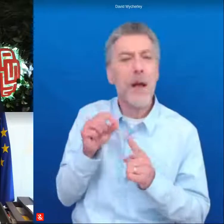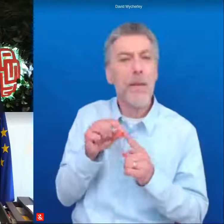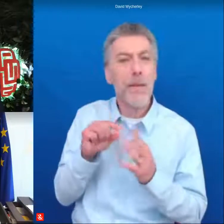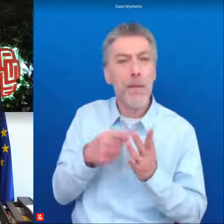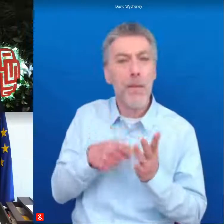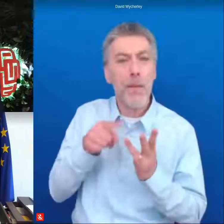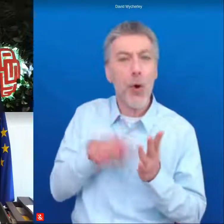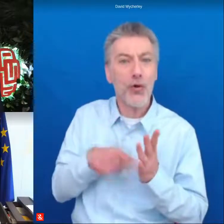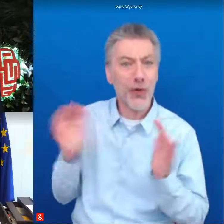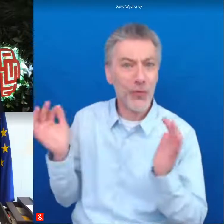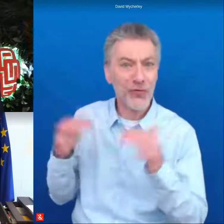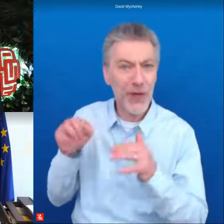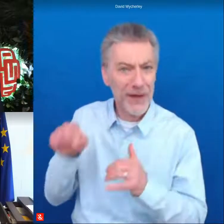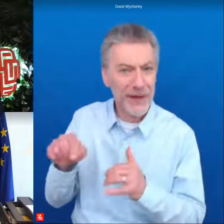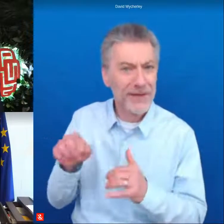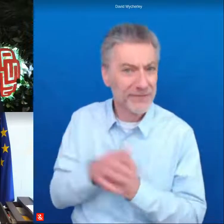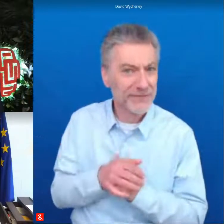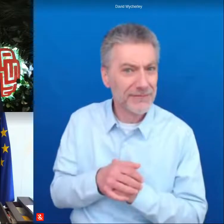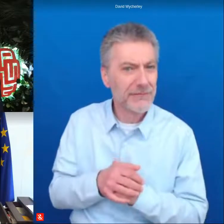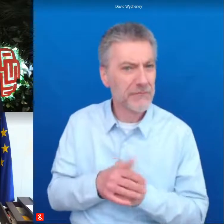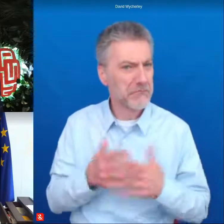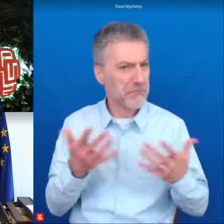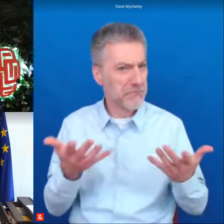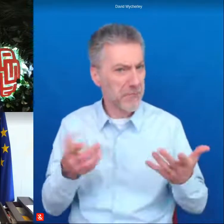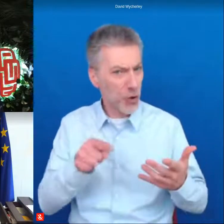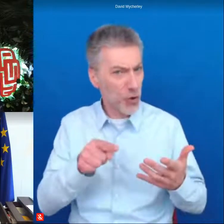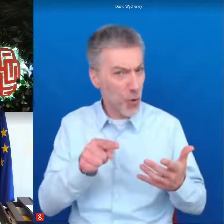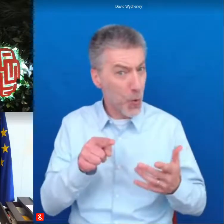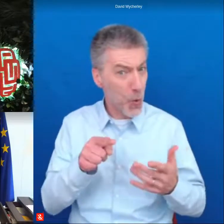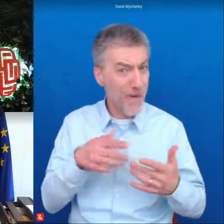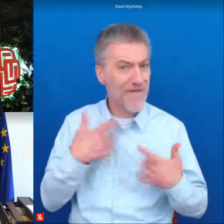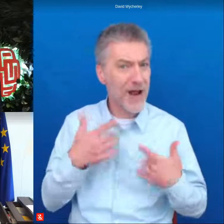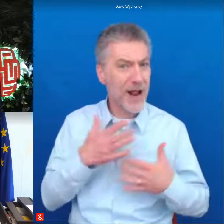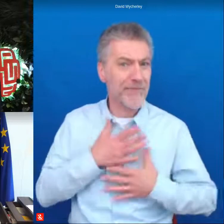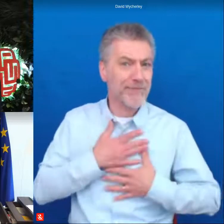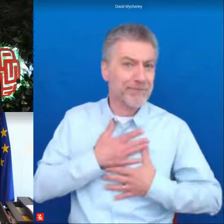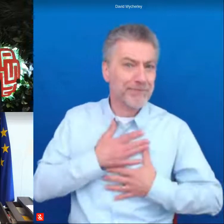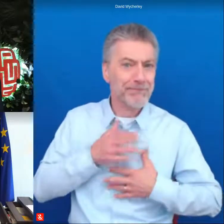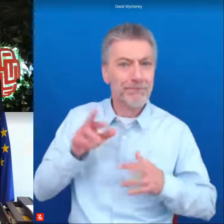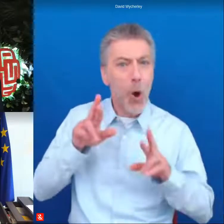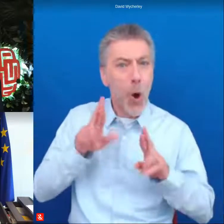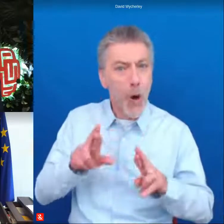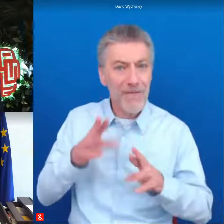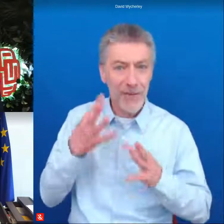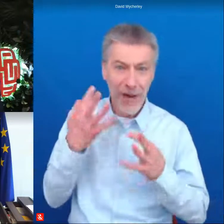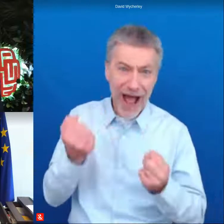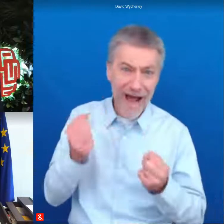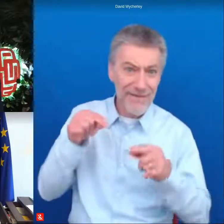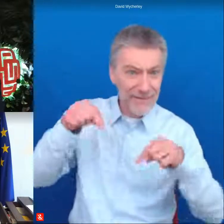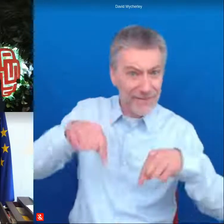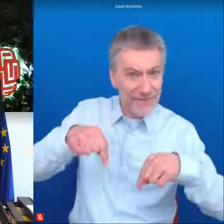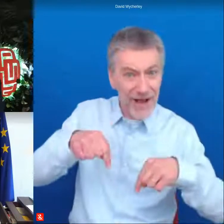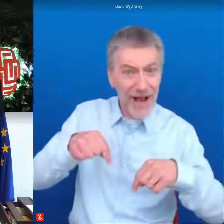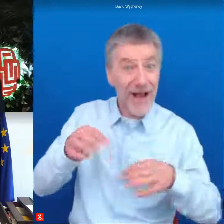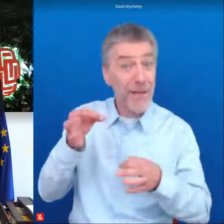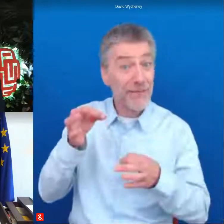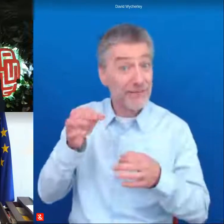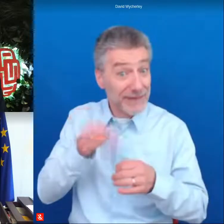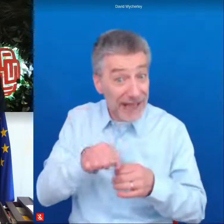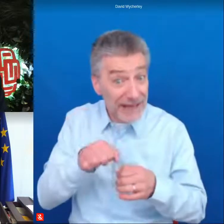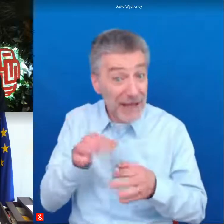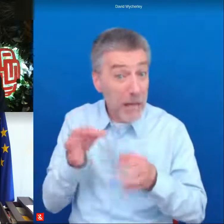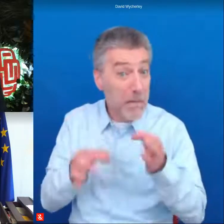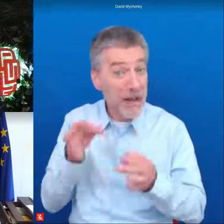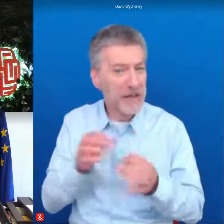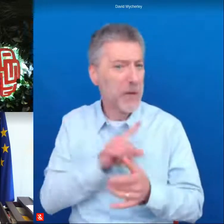wanted to ask you um are you hopeful about it should we be hopeful about this political process and if yes why thank